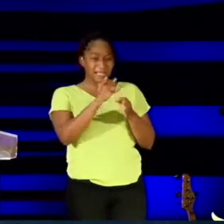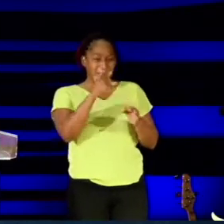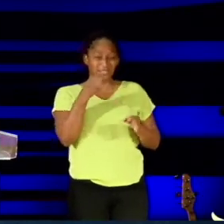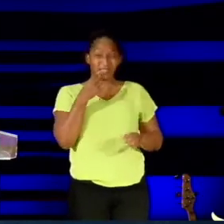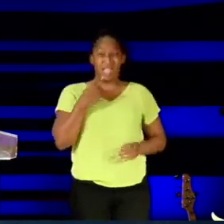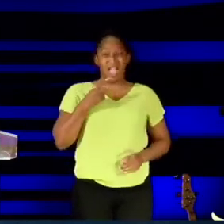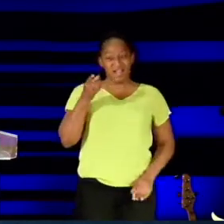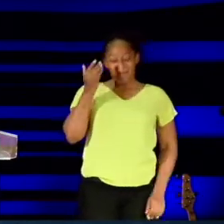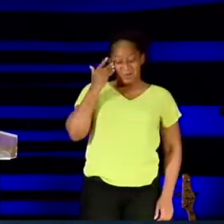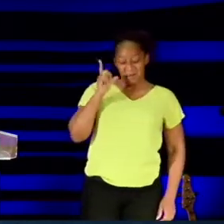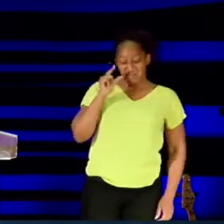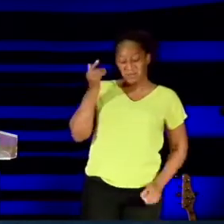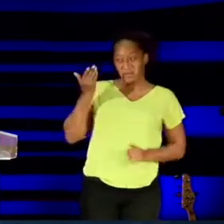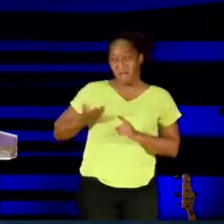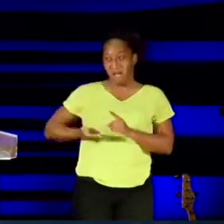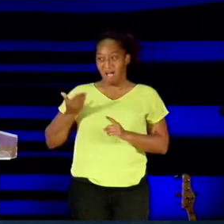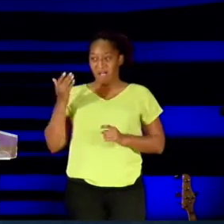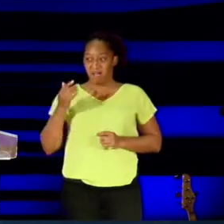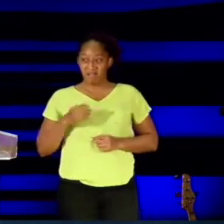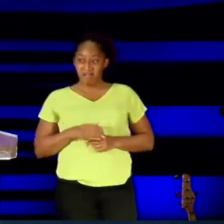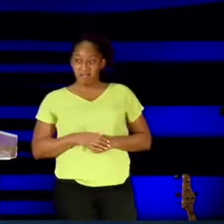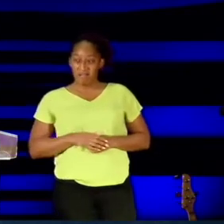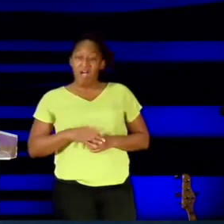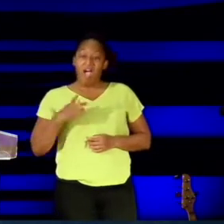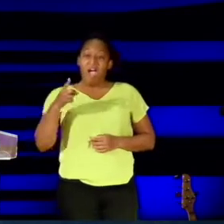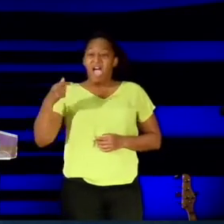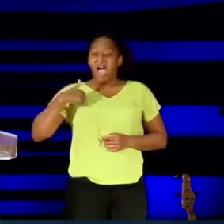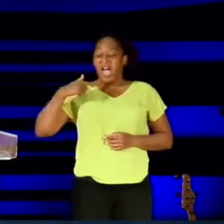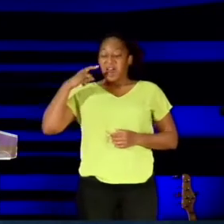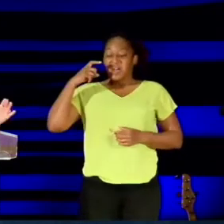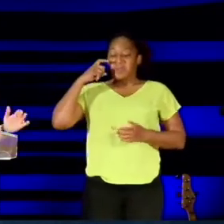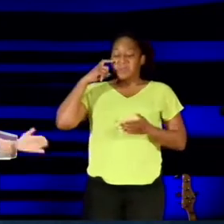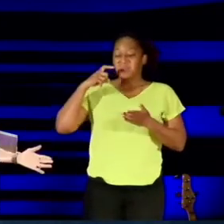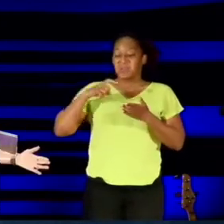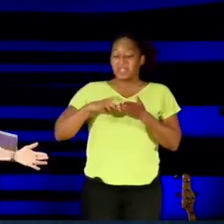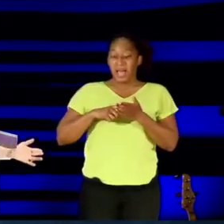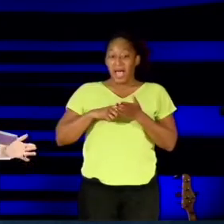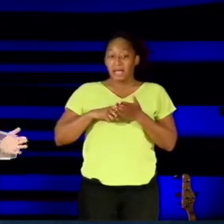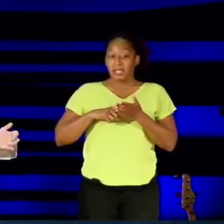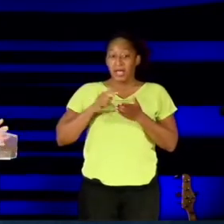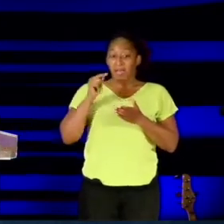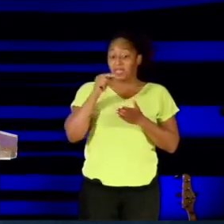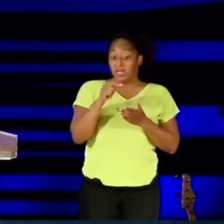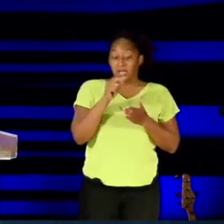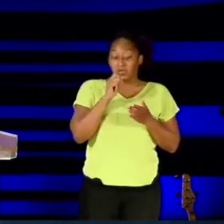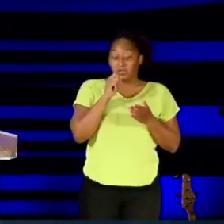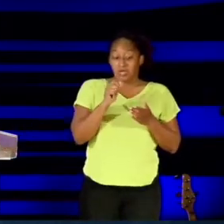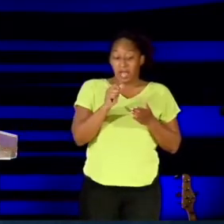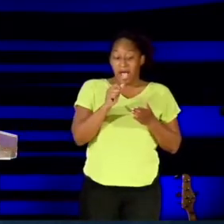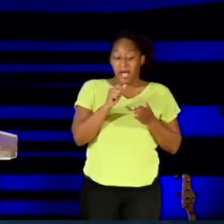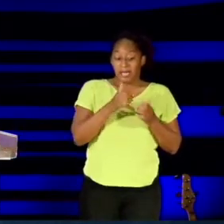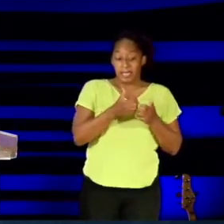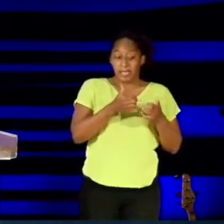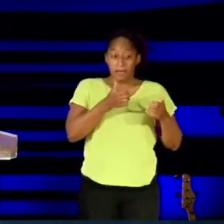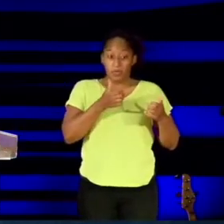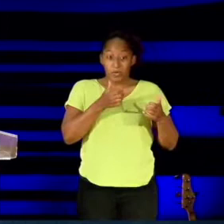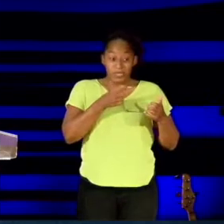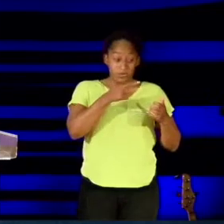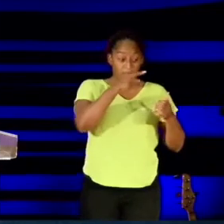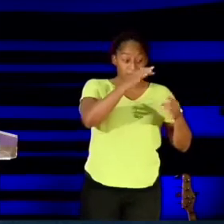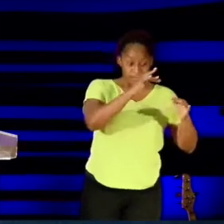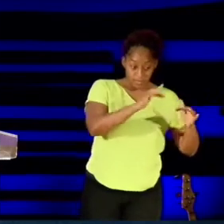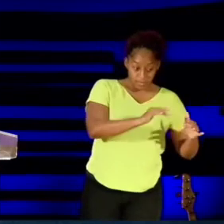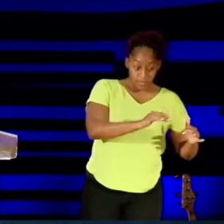I know who you are. And I realize that there's no break between this statement and the next statement, which is